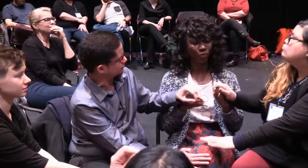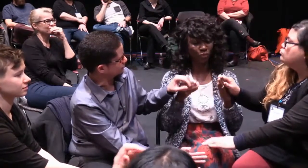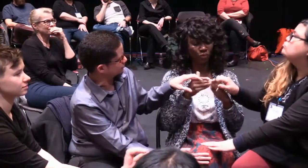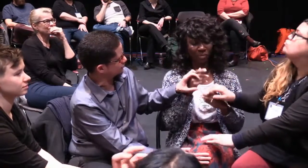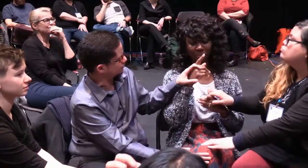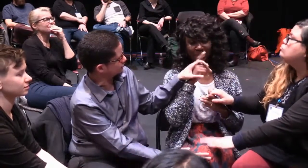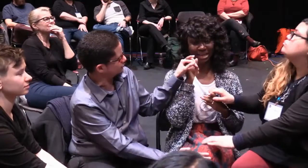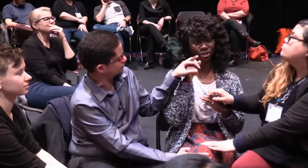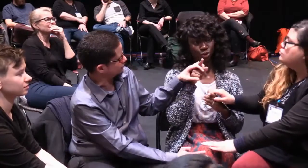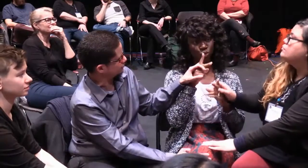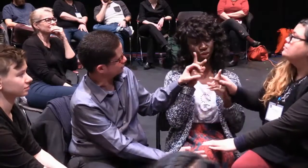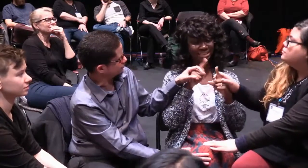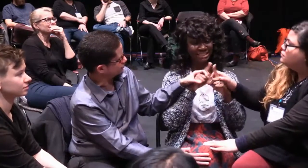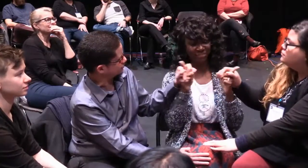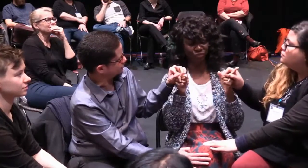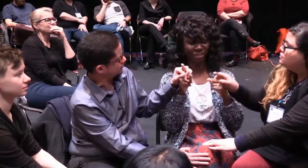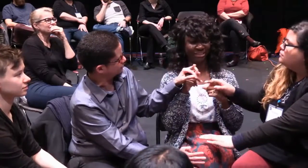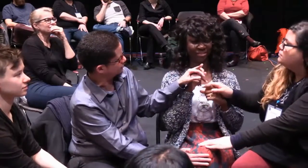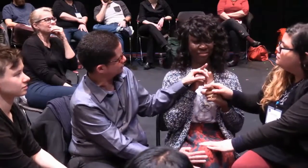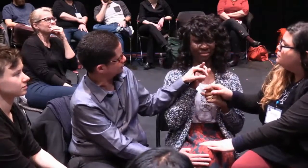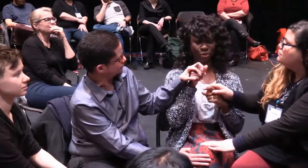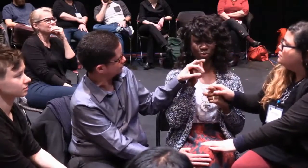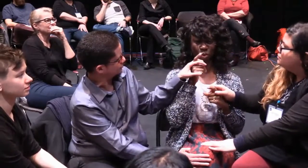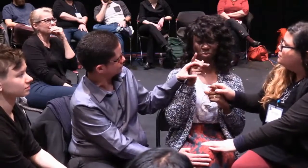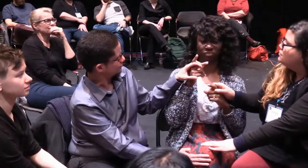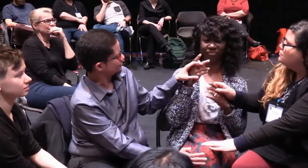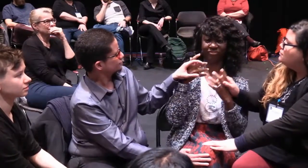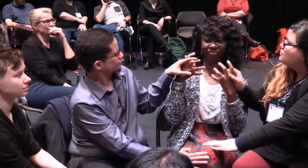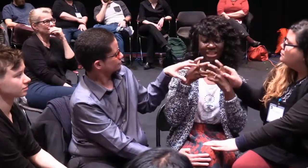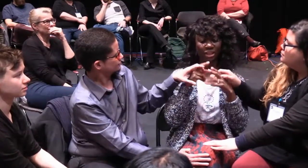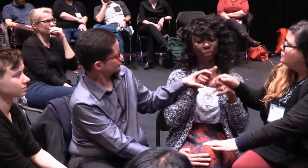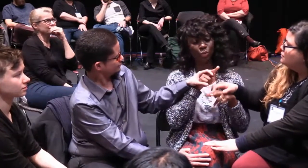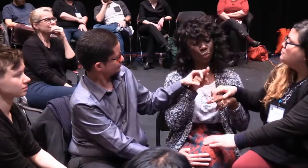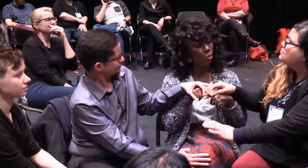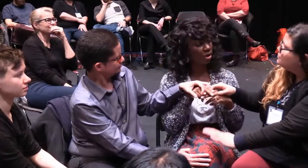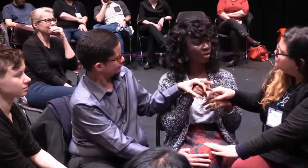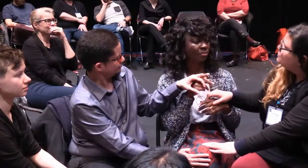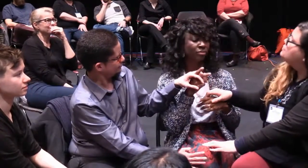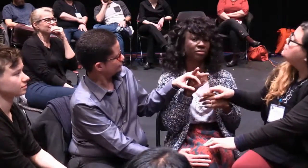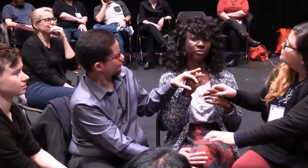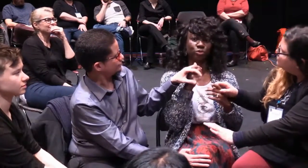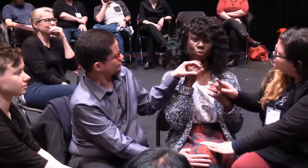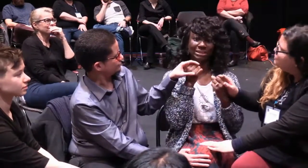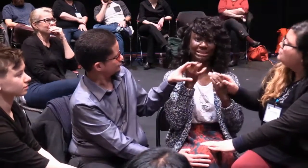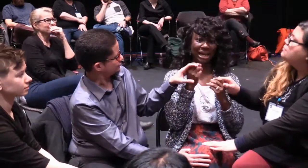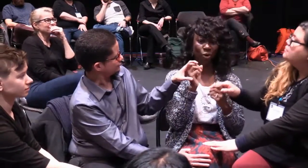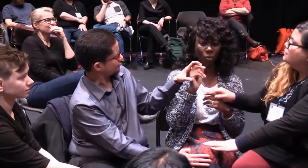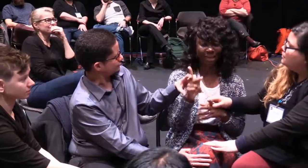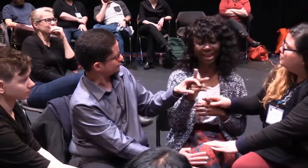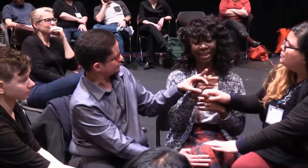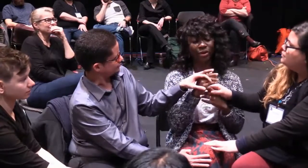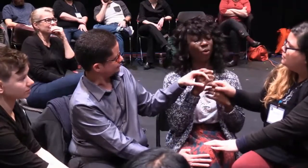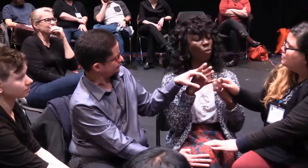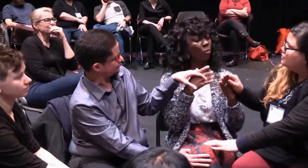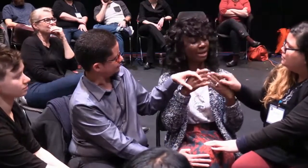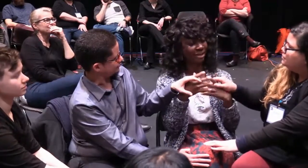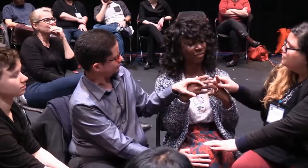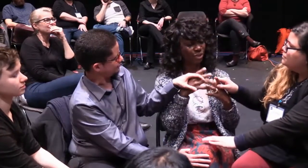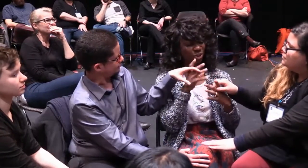Then you face the same barriers over and over and over because you're different. And you don't fit the norm. You know. You don't